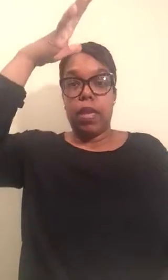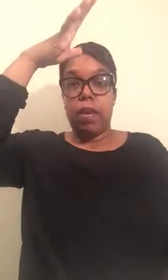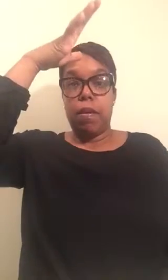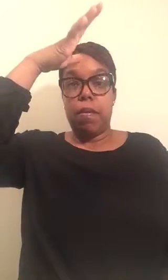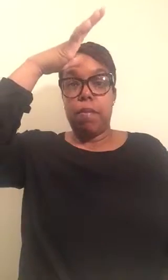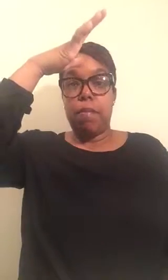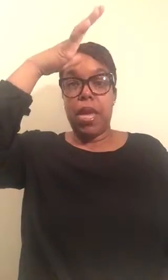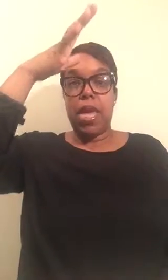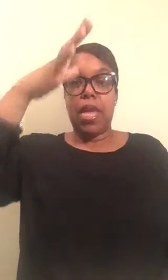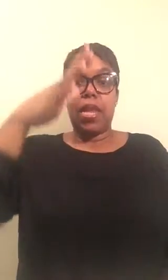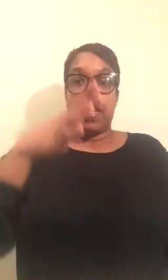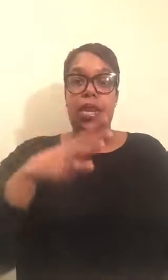Man.